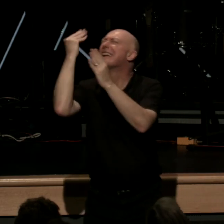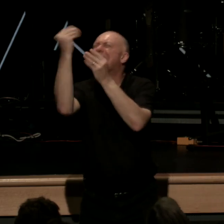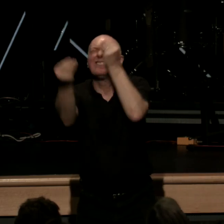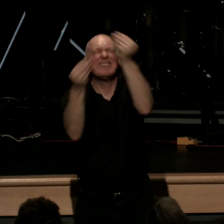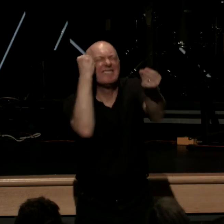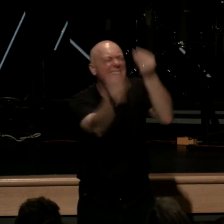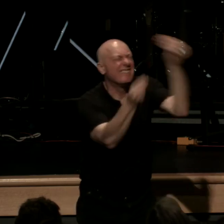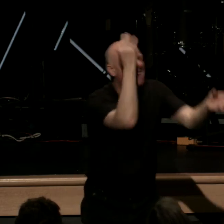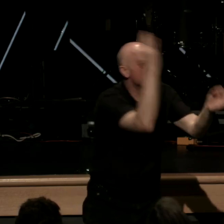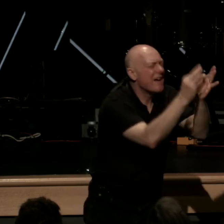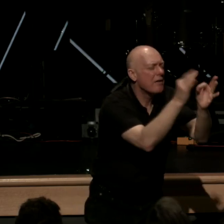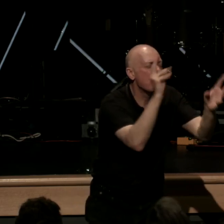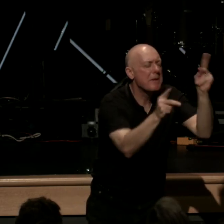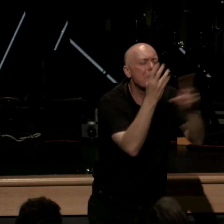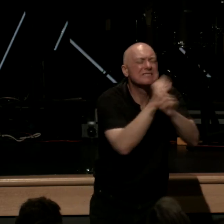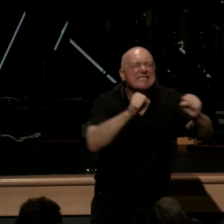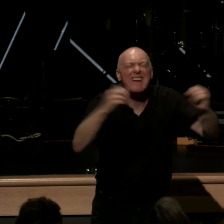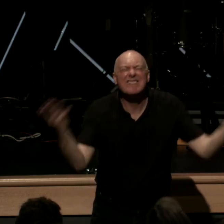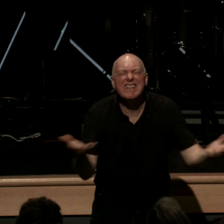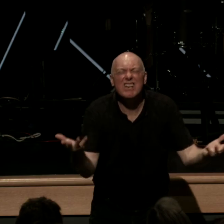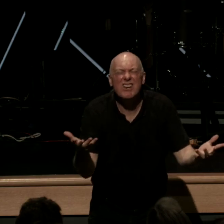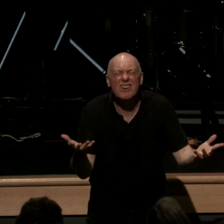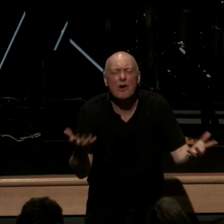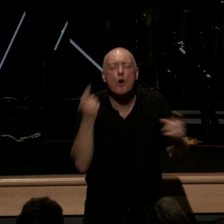the people would be saved here in this place and at this time right now